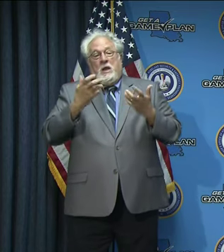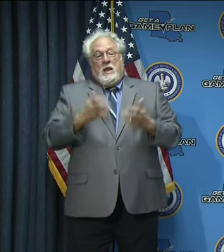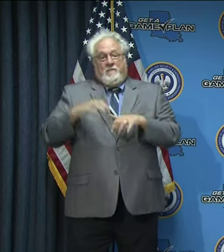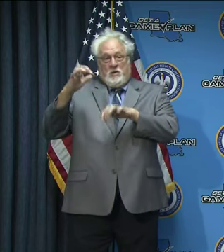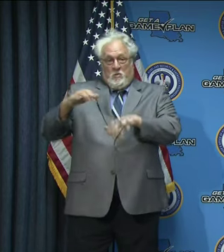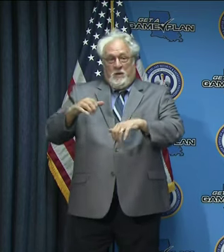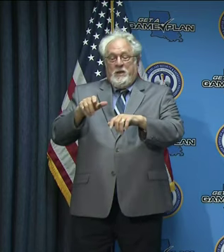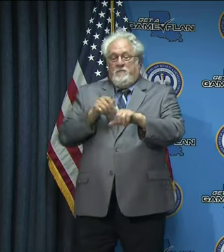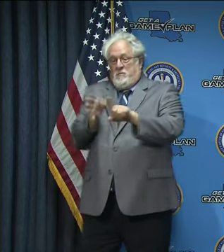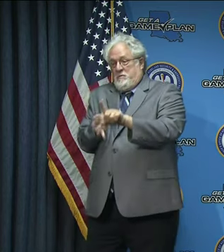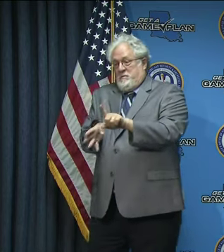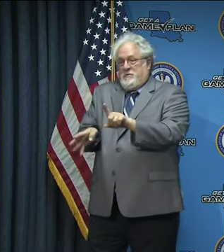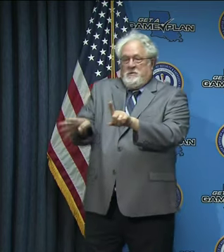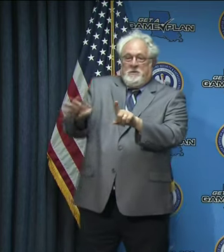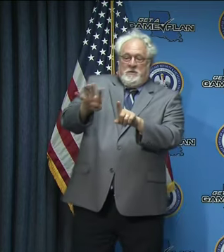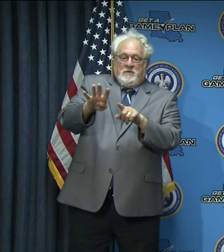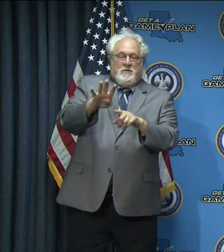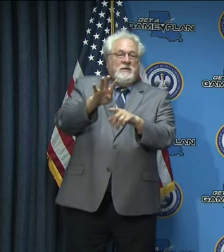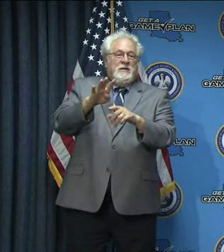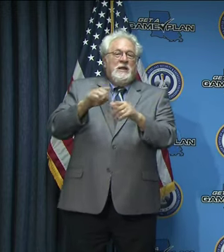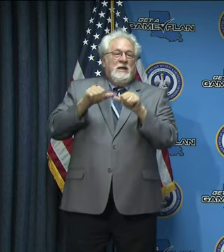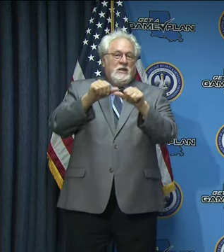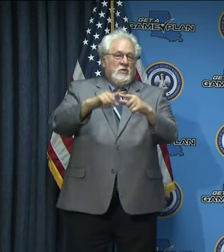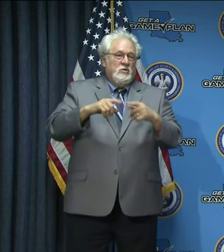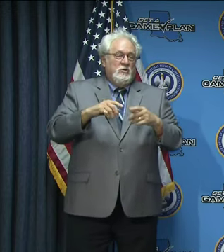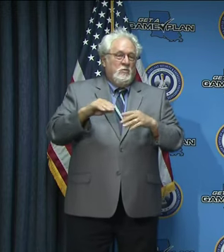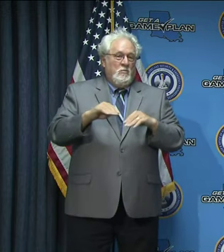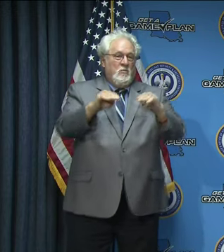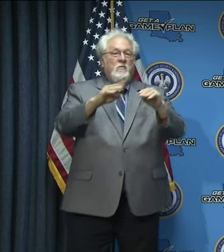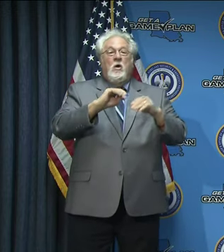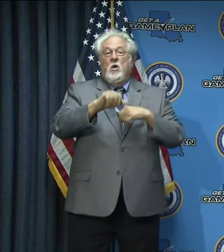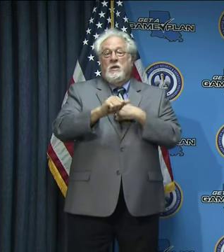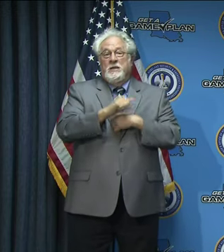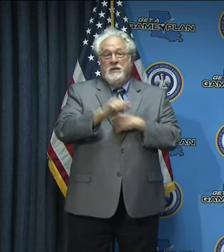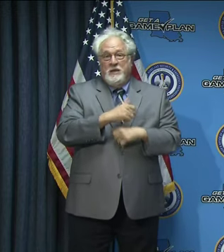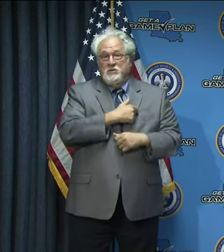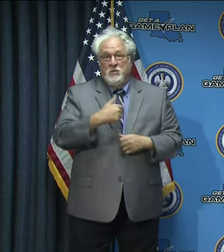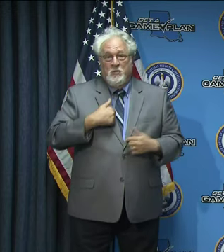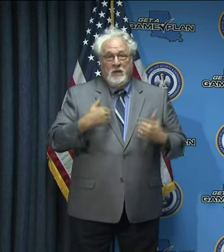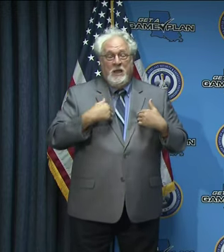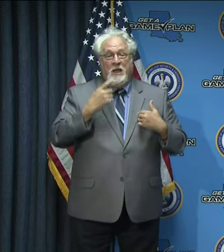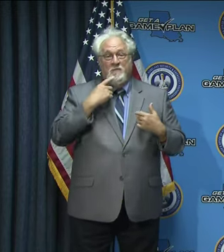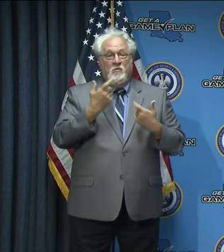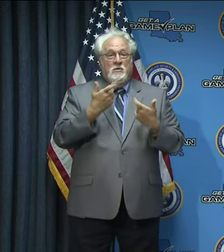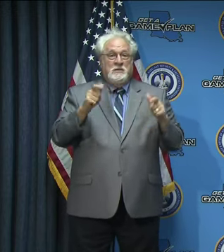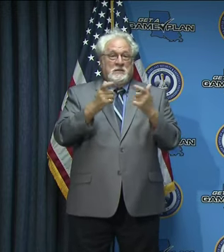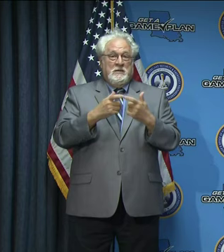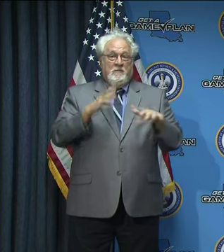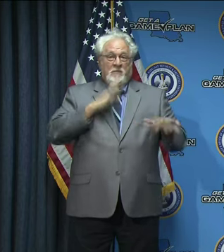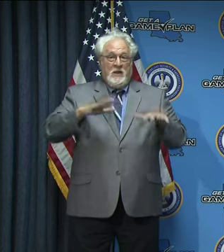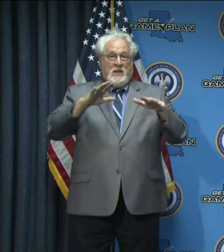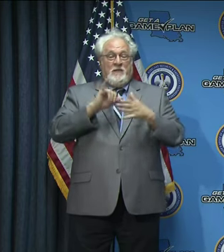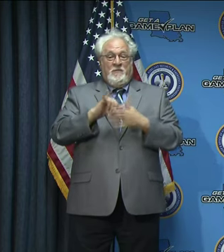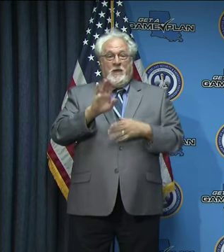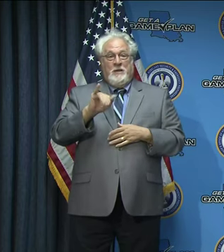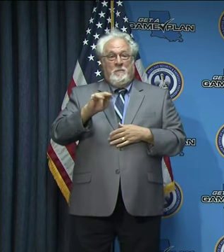bands continue to move through the area. And of course, the only danger we have for significant flooding is if one of those bands